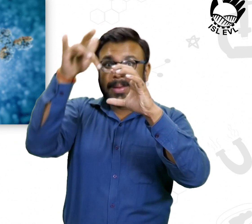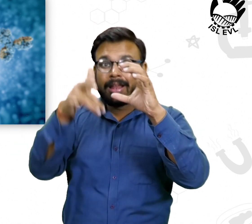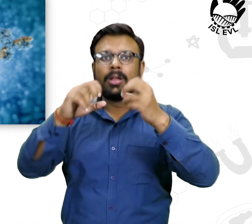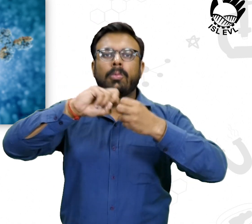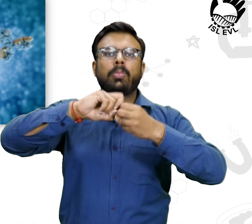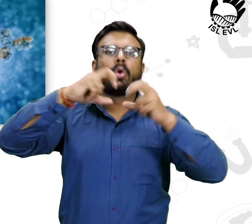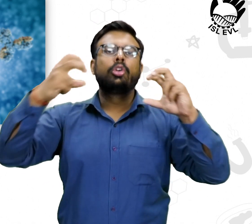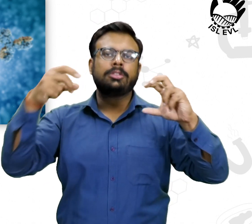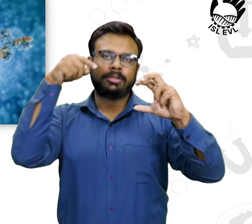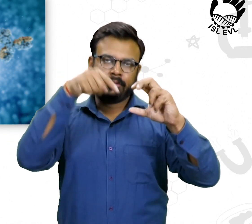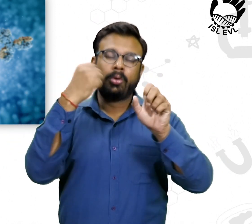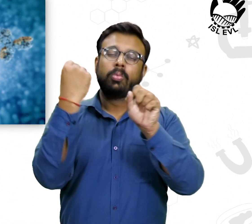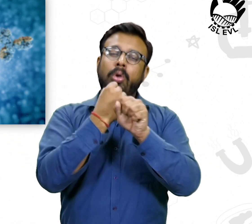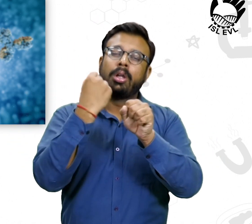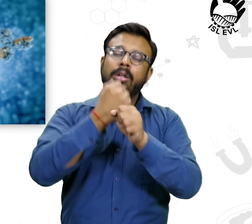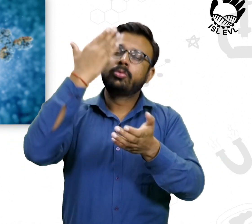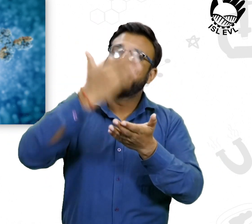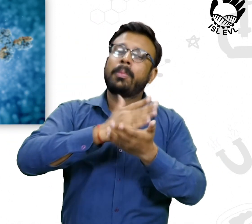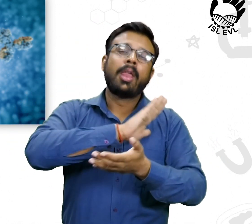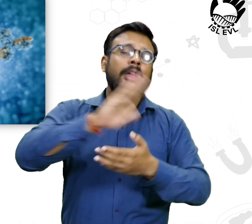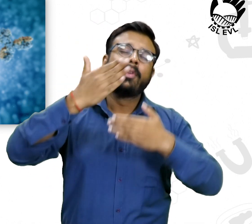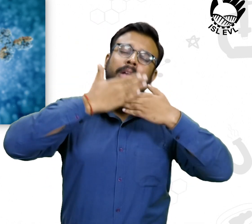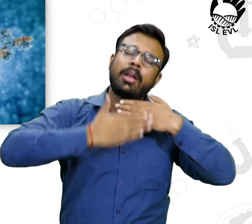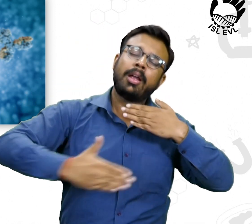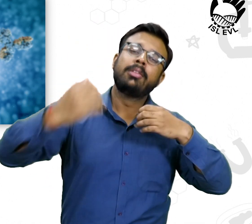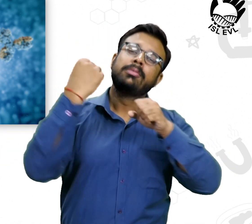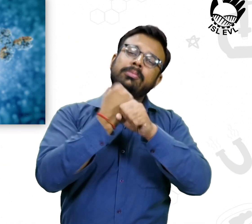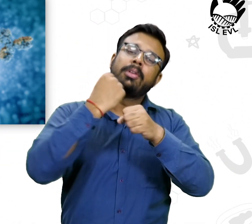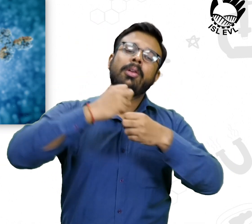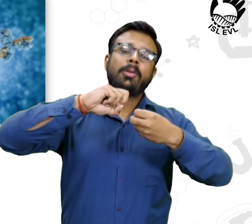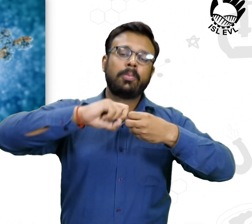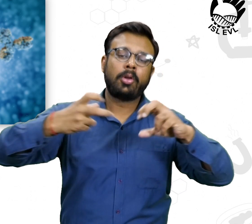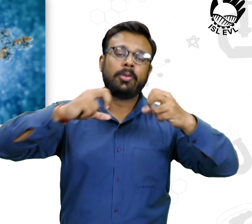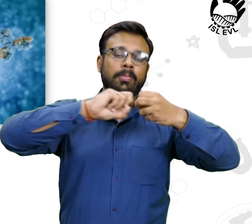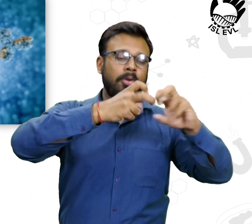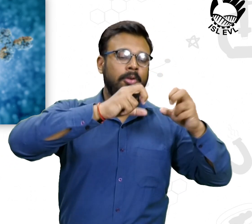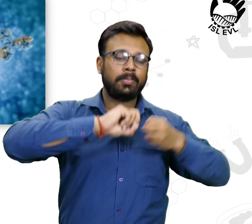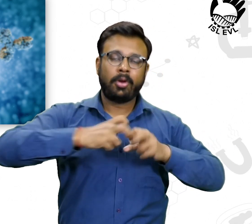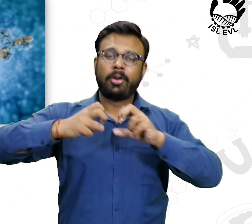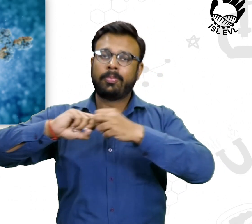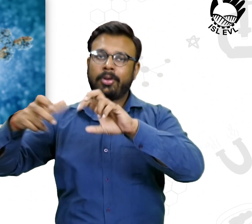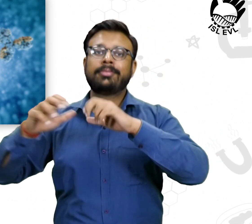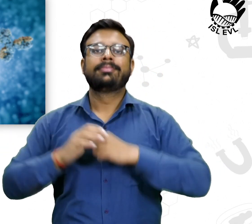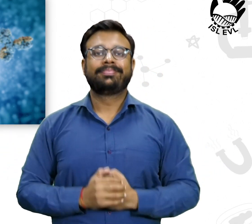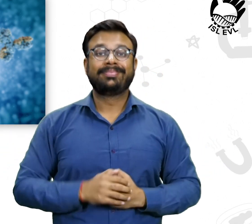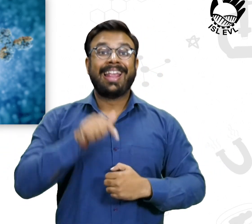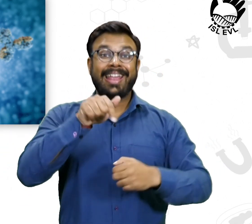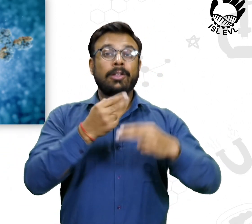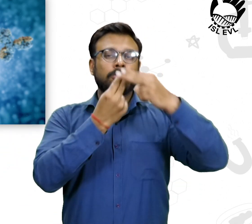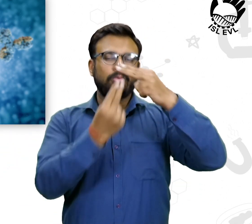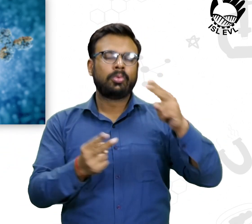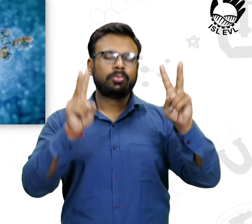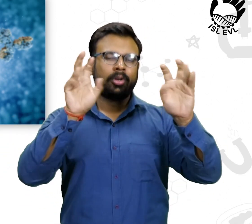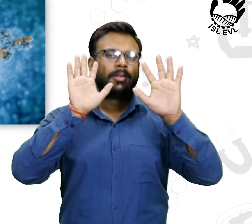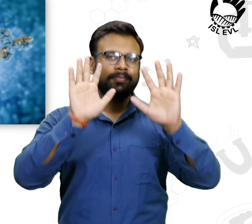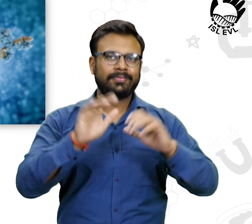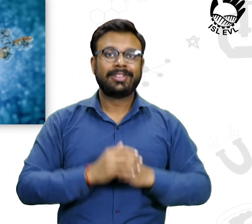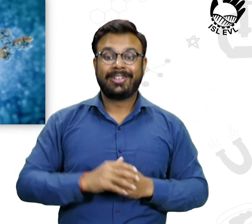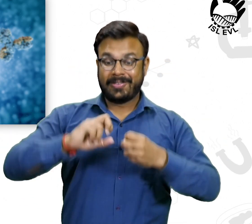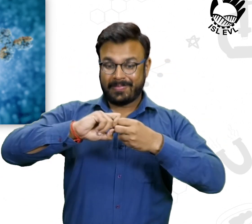protein machines work incessantly. This is a story of the precision